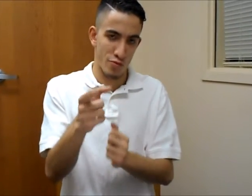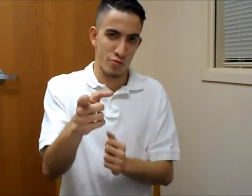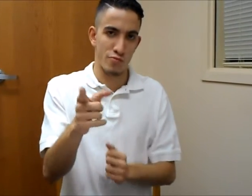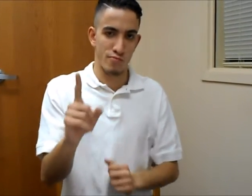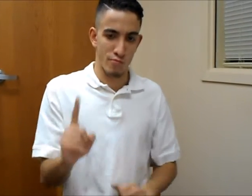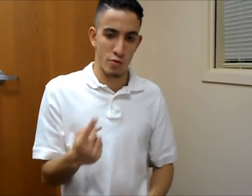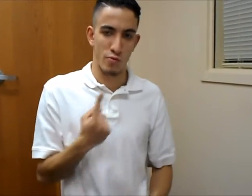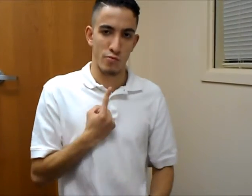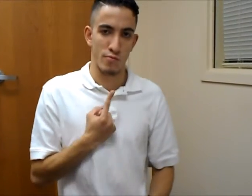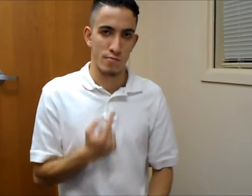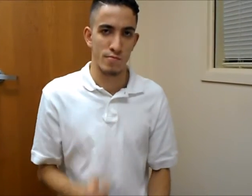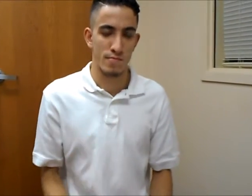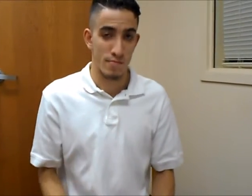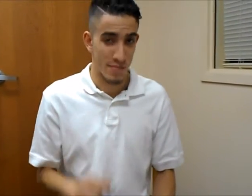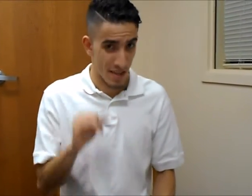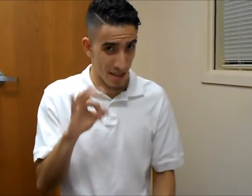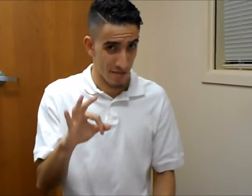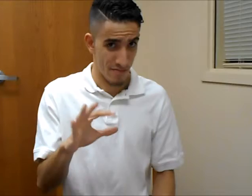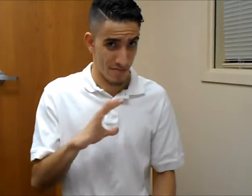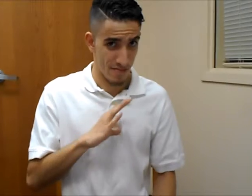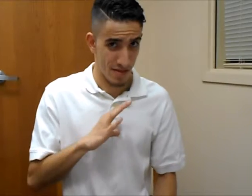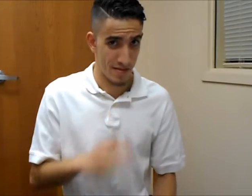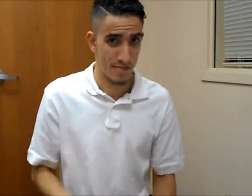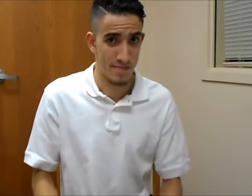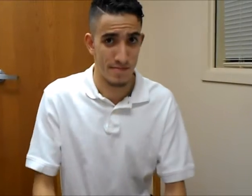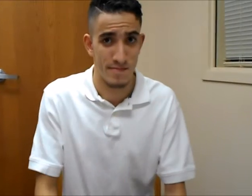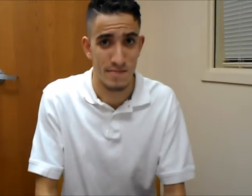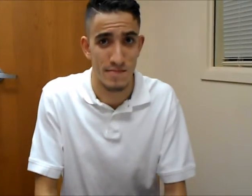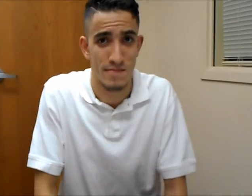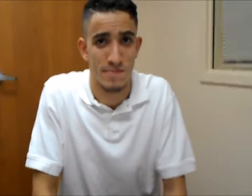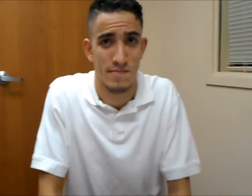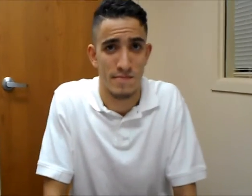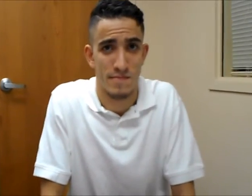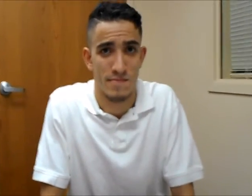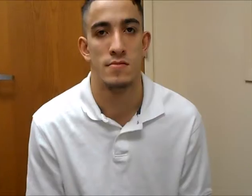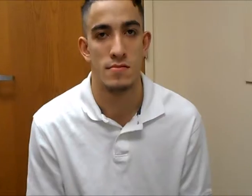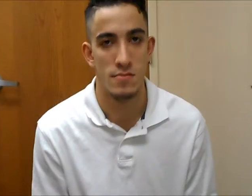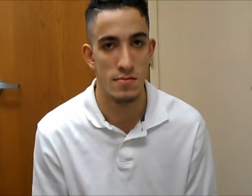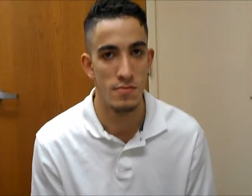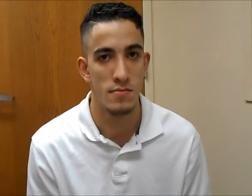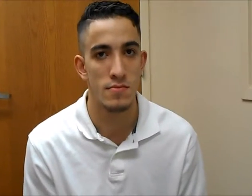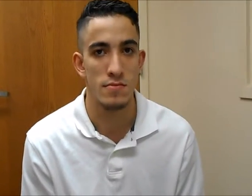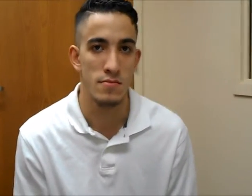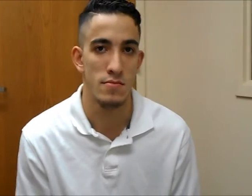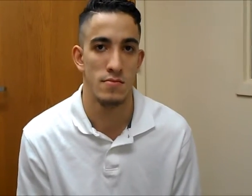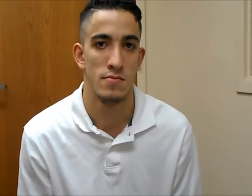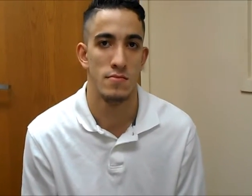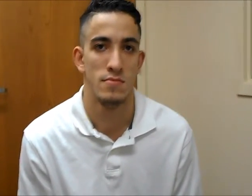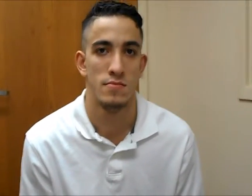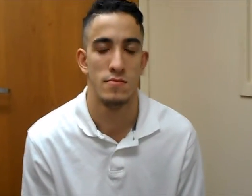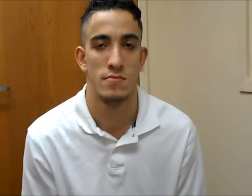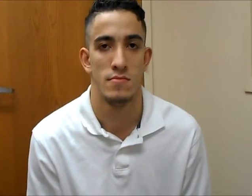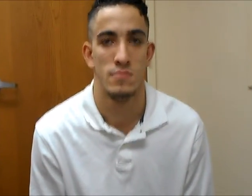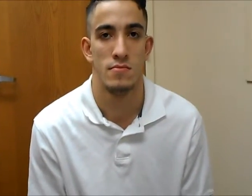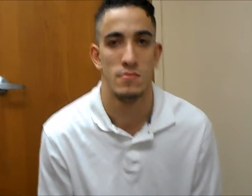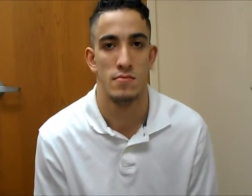I will work with you alone. Okay. Fine with that. Act 3. Scene 1.